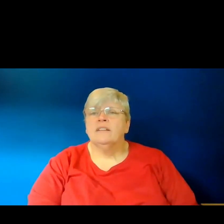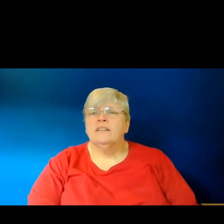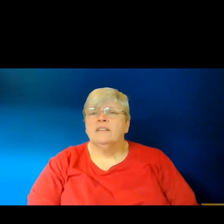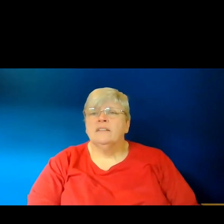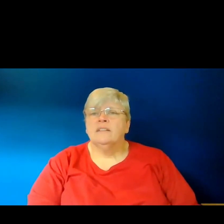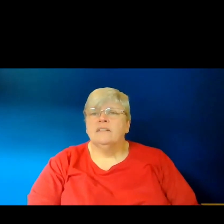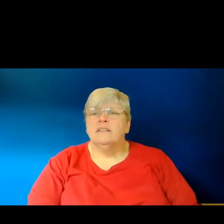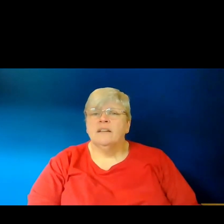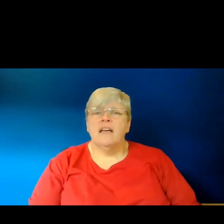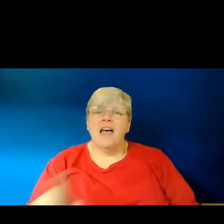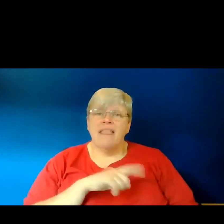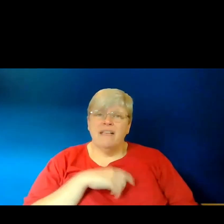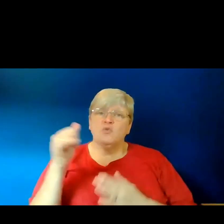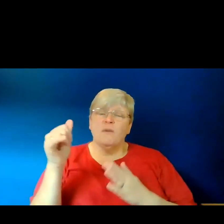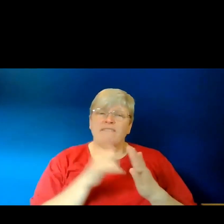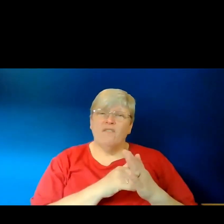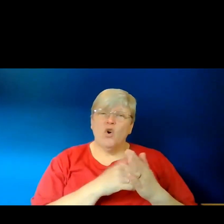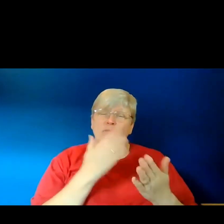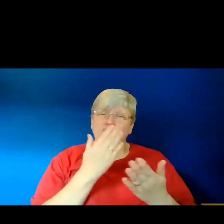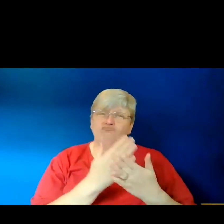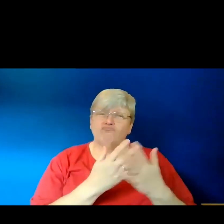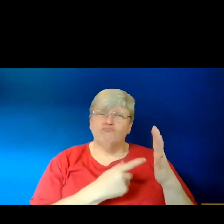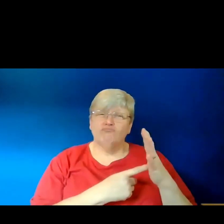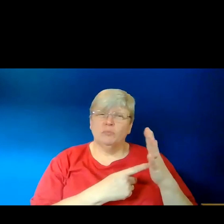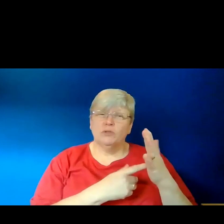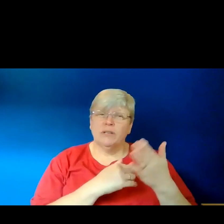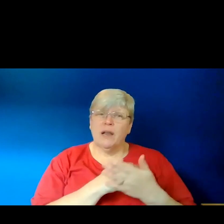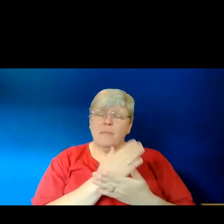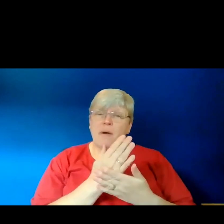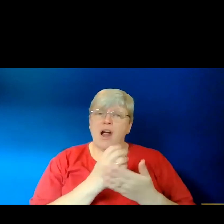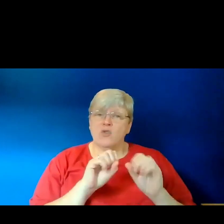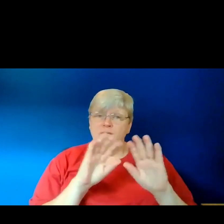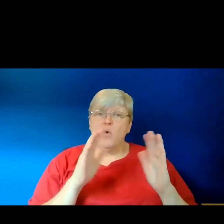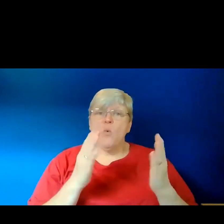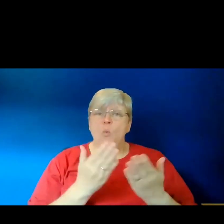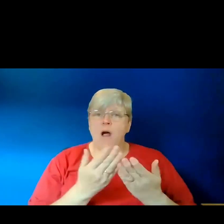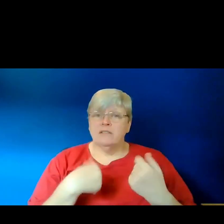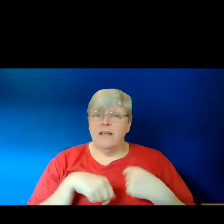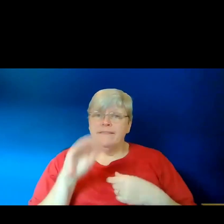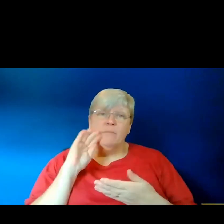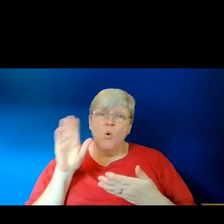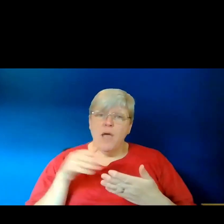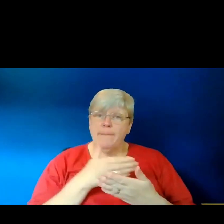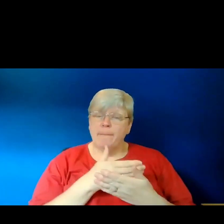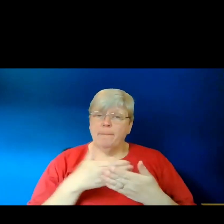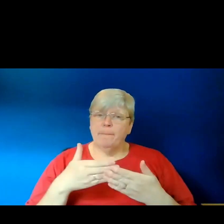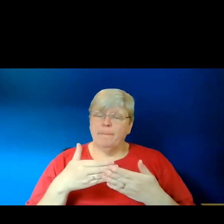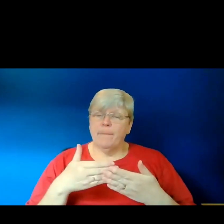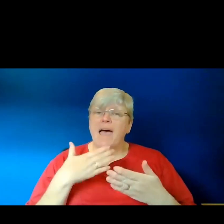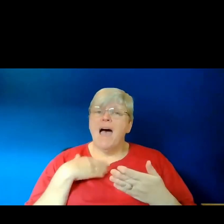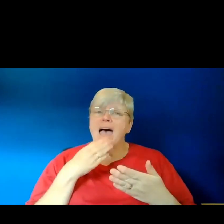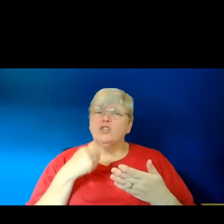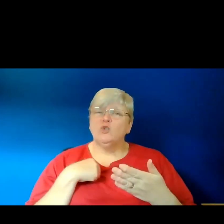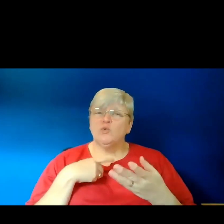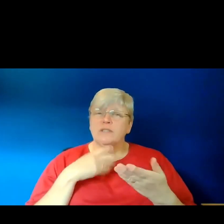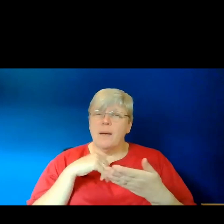form was a particularly important part of the world of this poem. So I used fragments